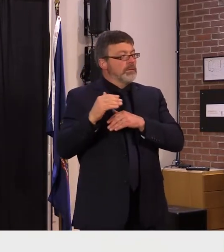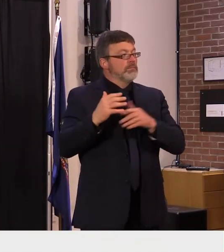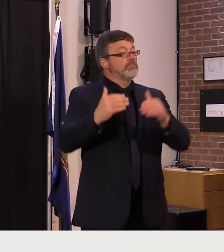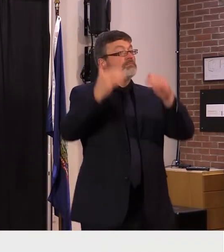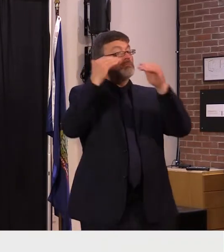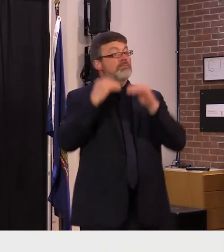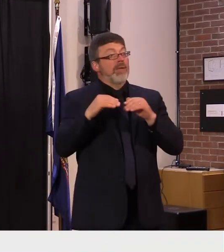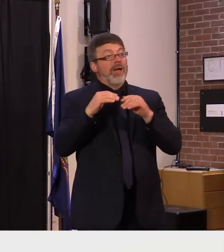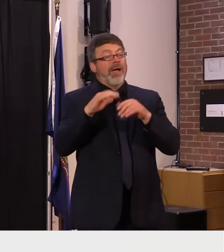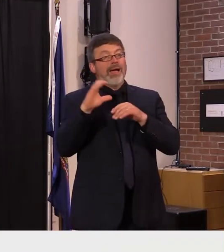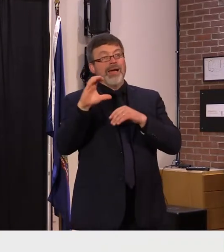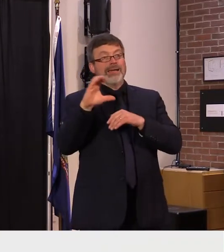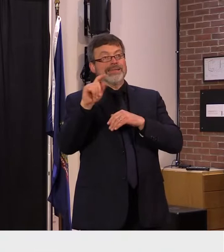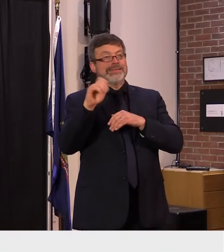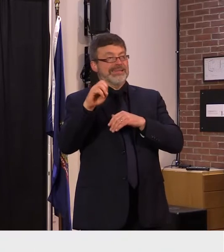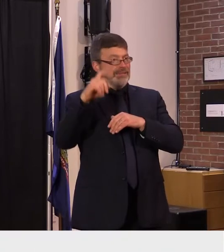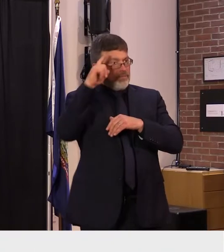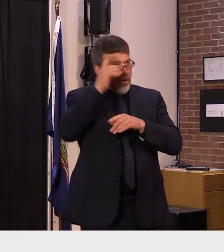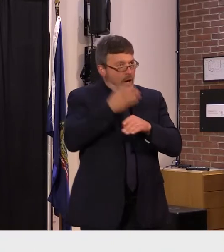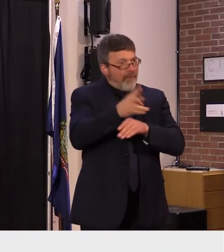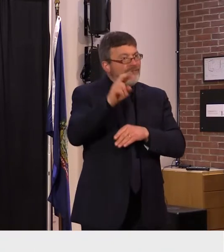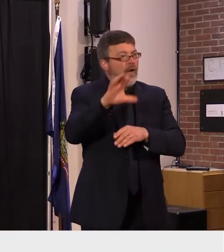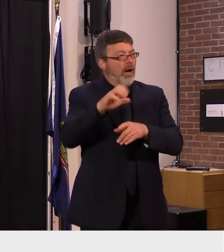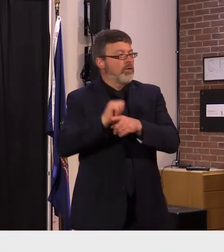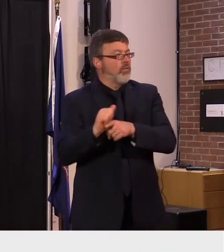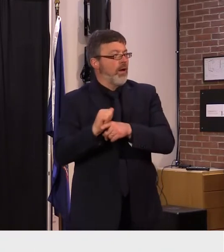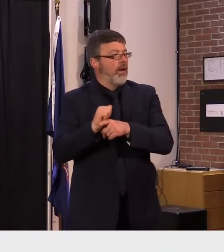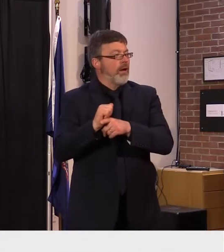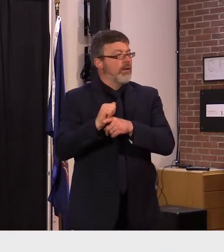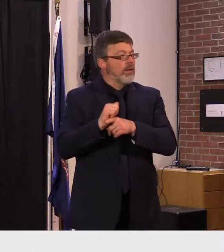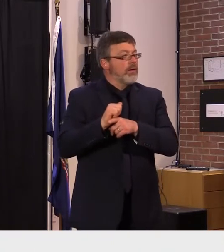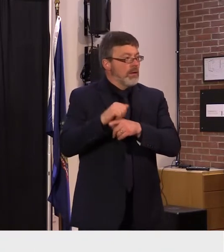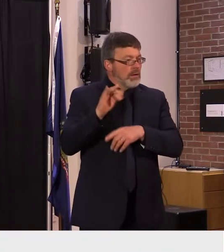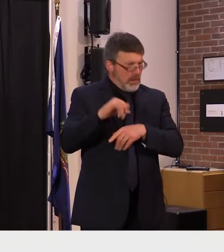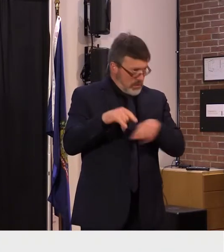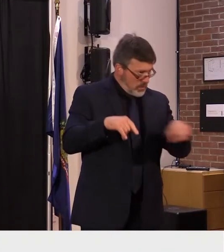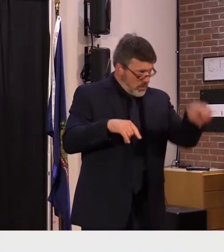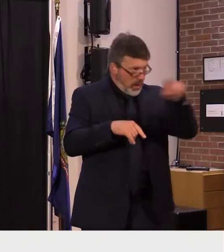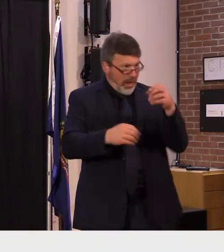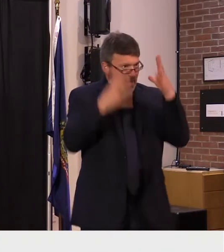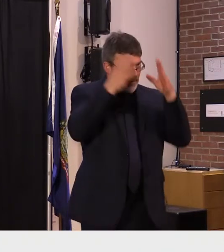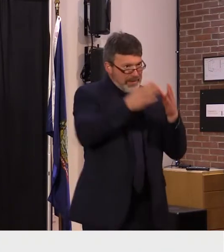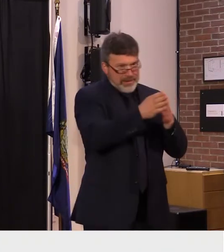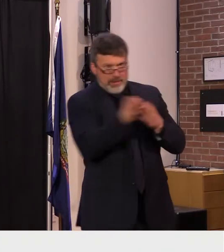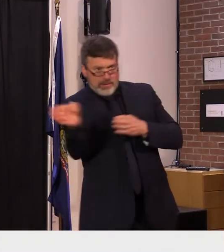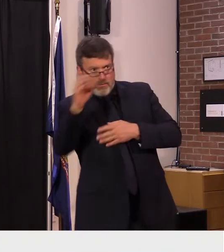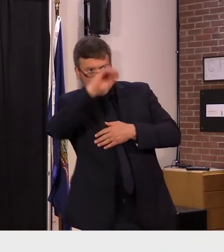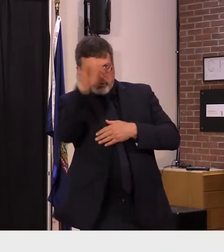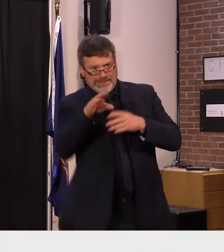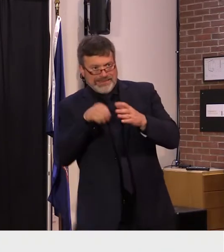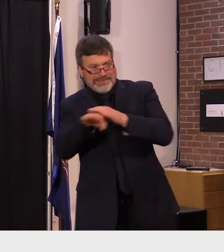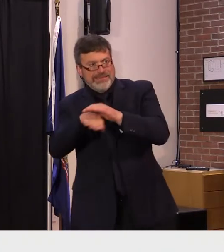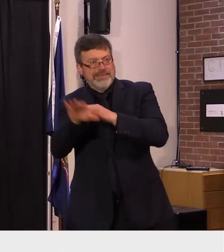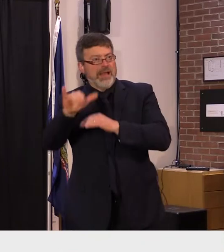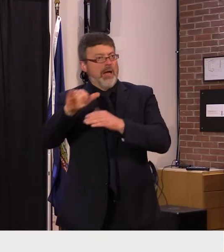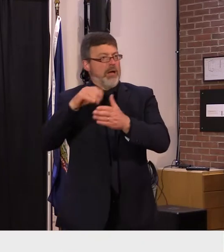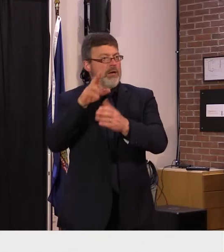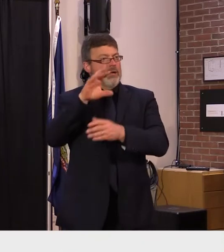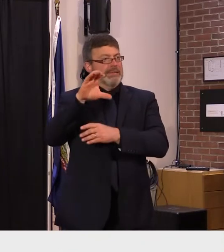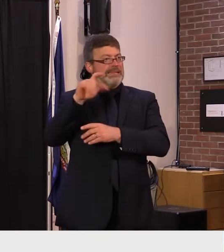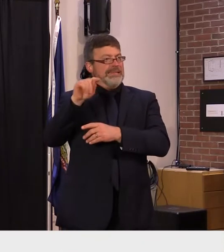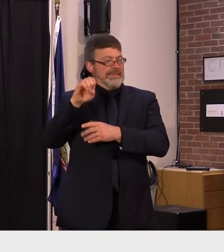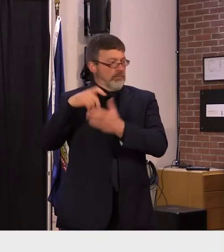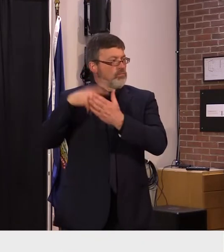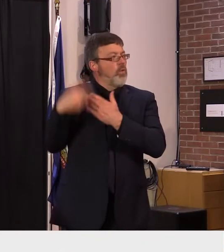we'll be monitoring the percent of students in ct programs who complete their programs and also the percent who obtain their